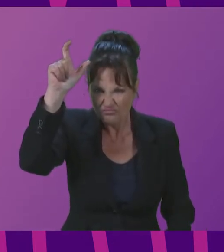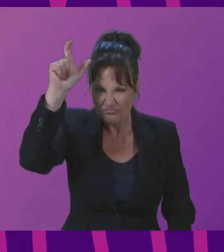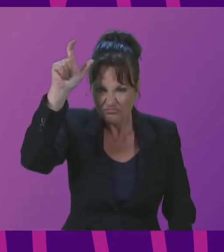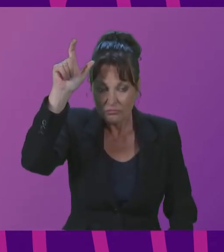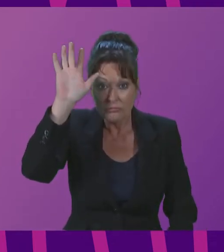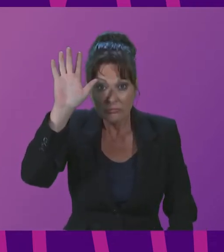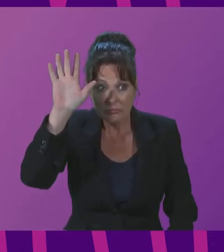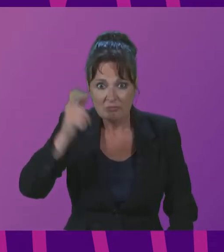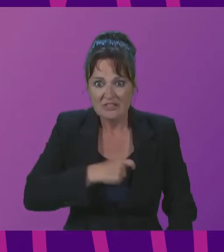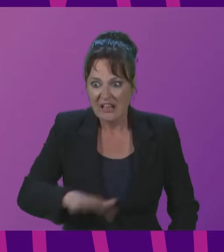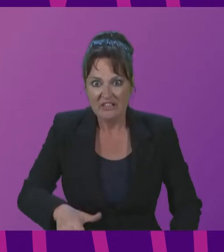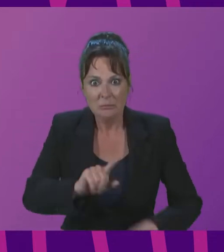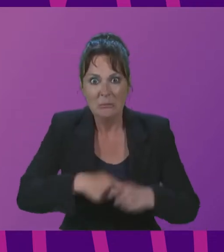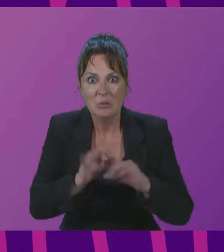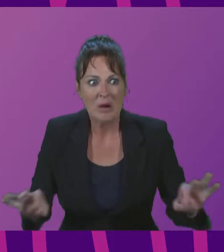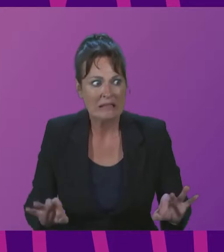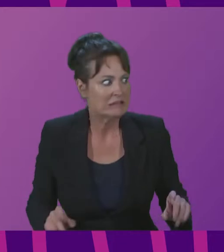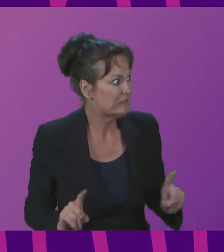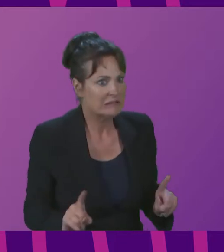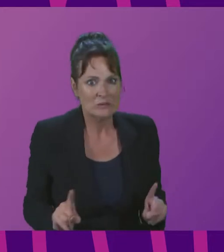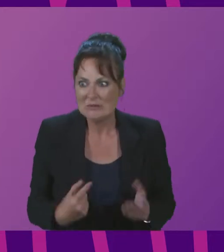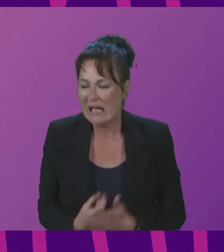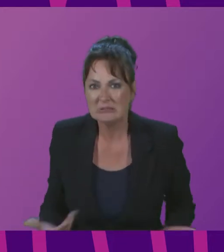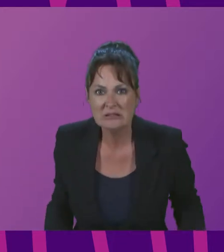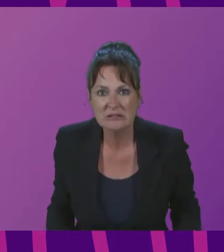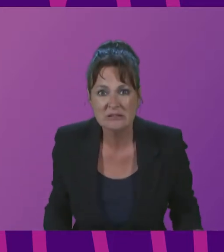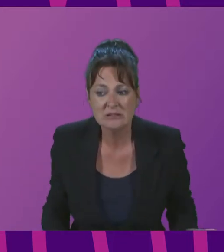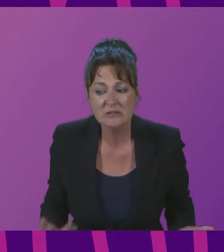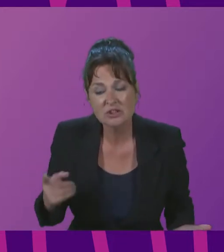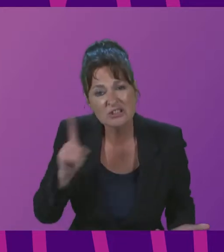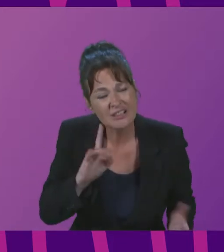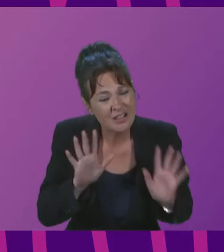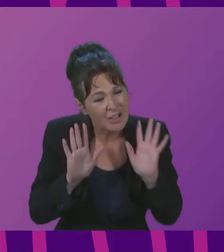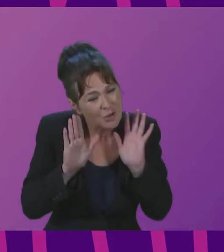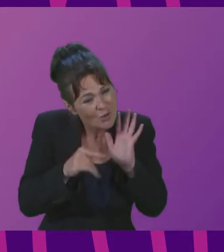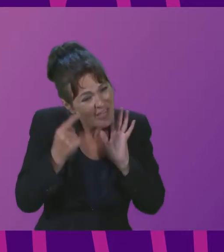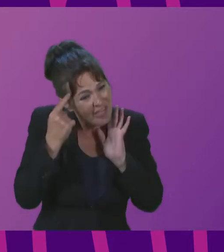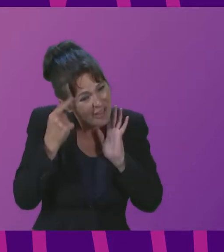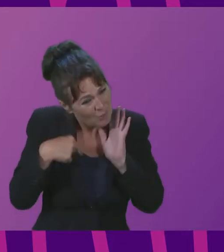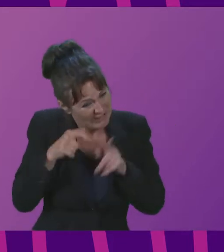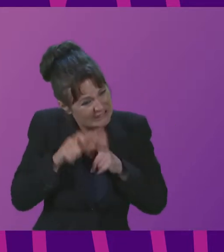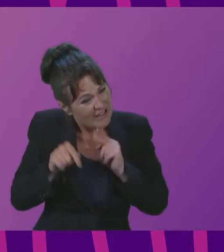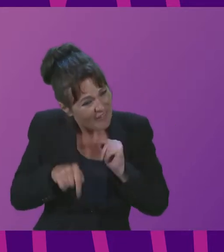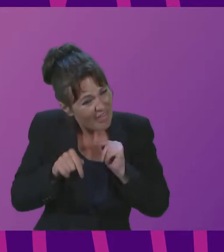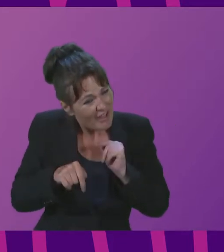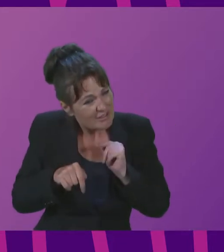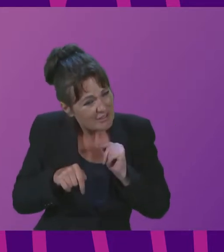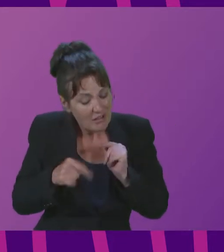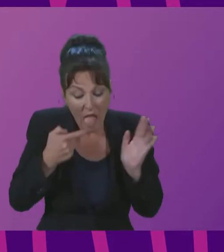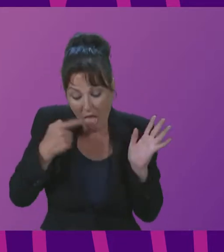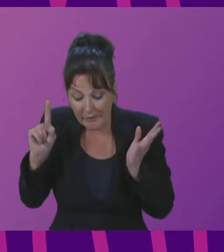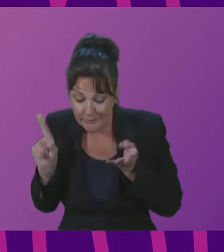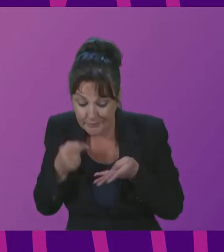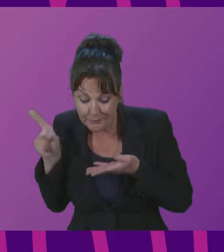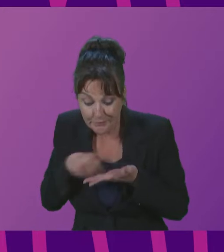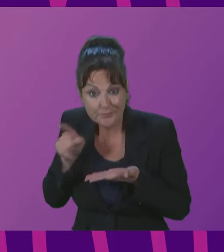be nervous she's gone quiet what's the purpose she says don't you think maybe we deserve this casually flicking through